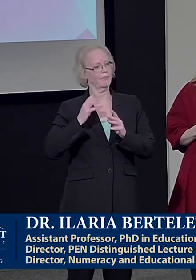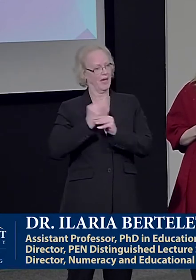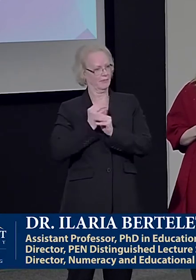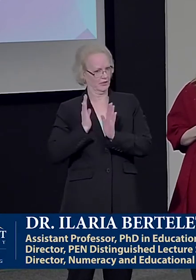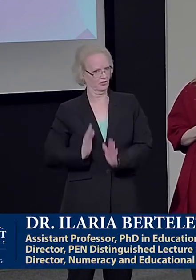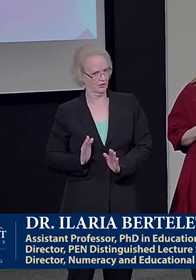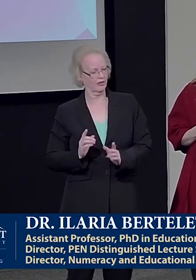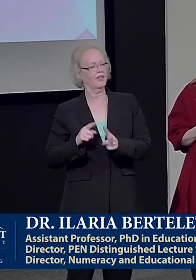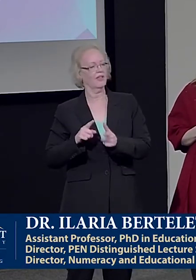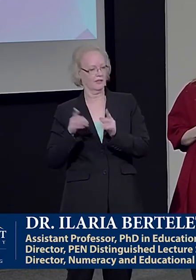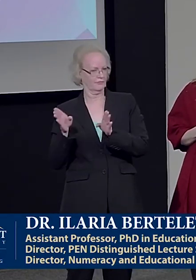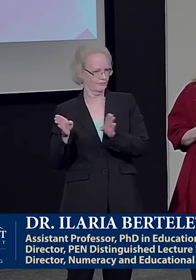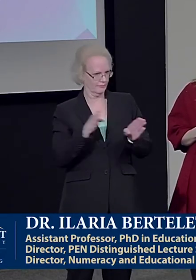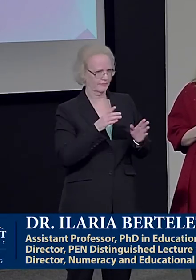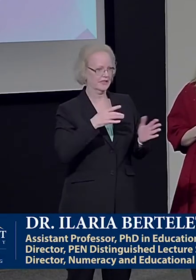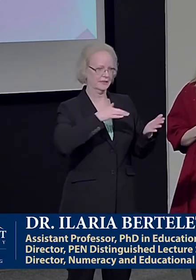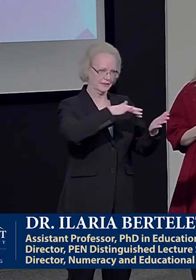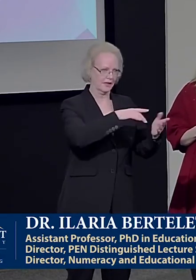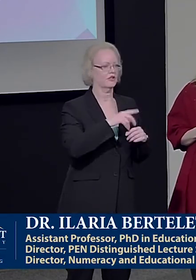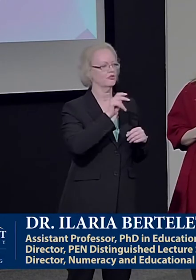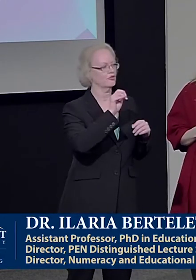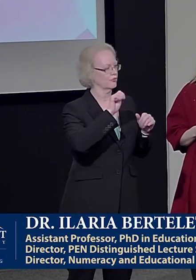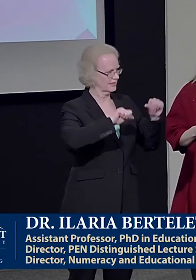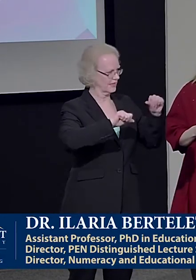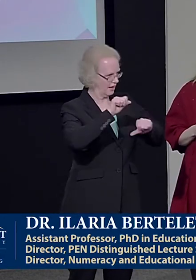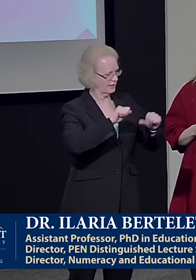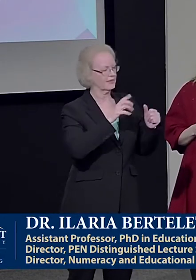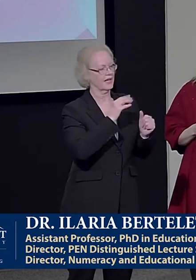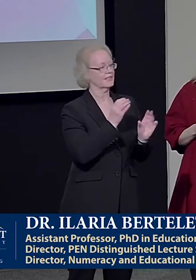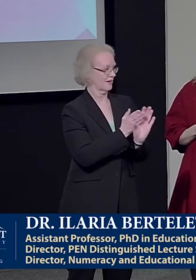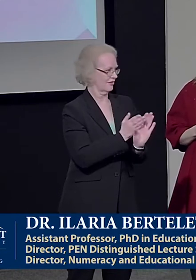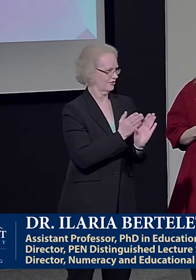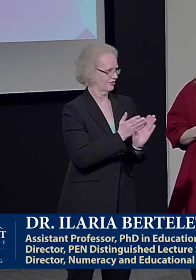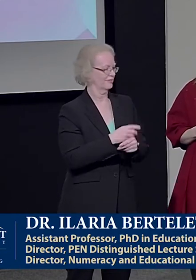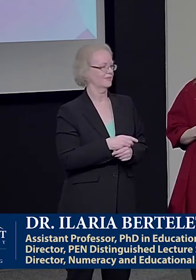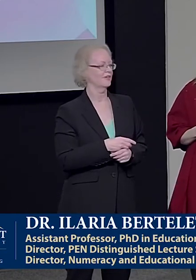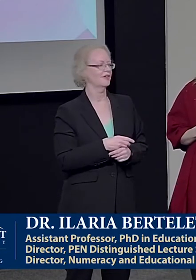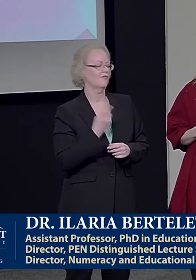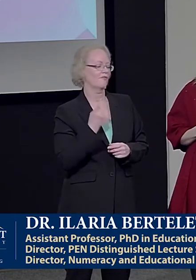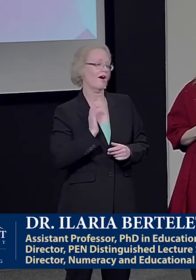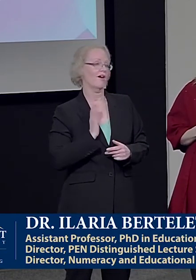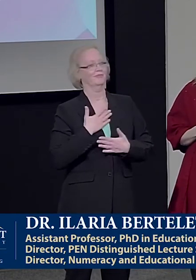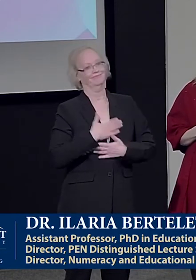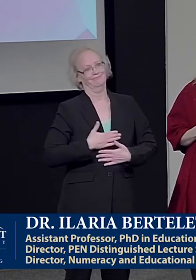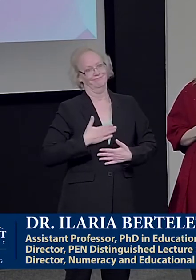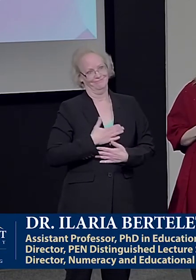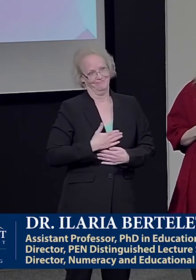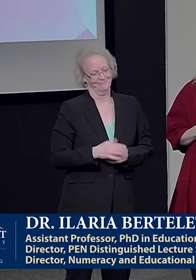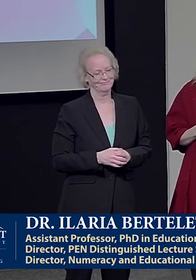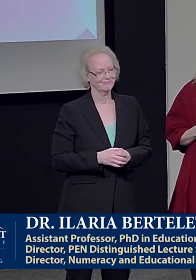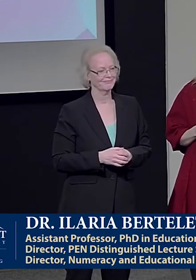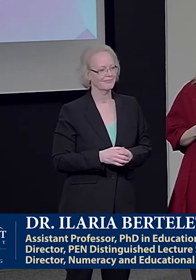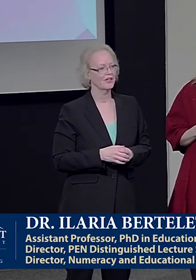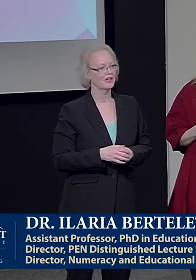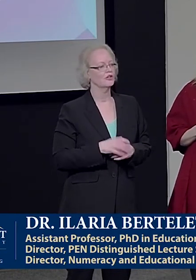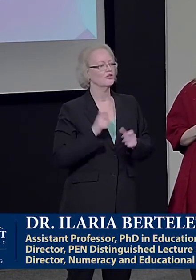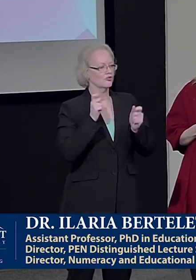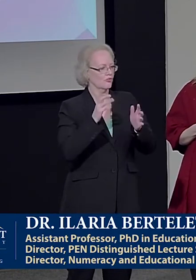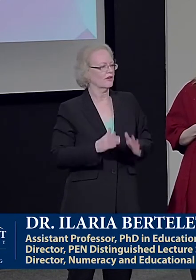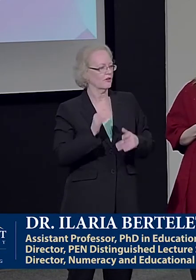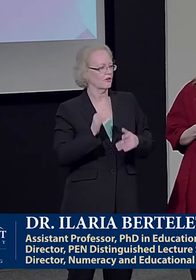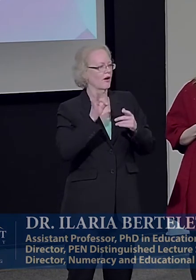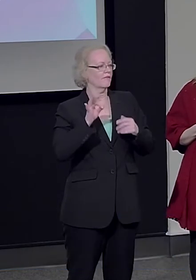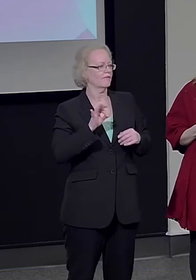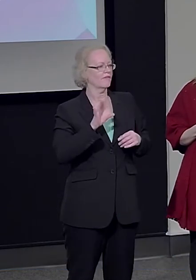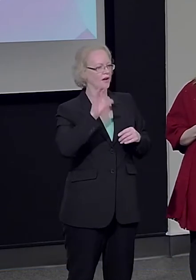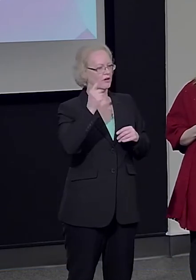interest to neuroscience and psychology for our great pleasure. Dr. to the INSERM-CIA, Cognitive